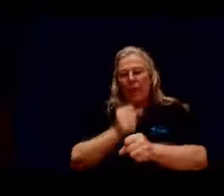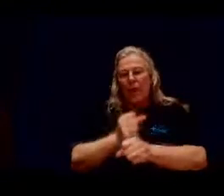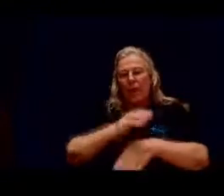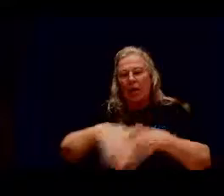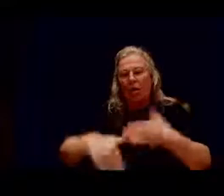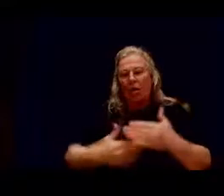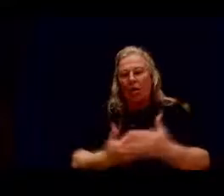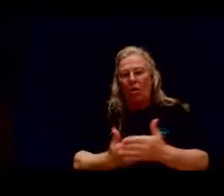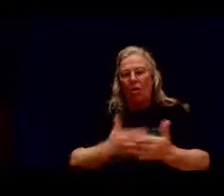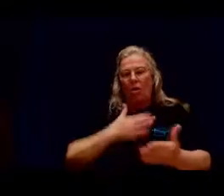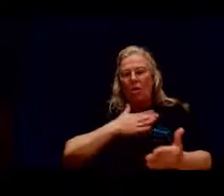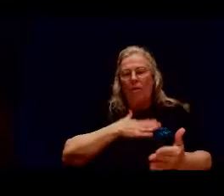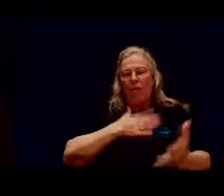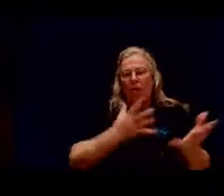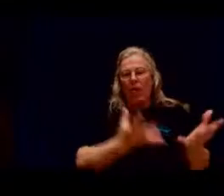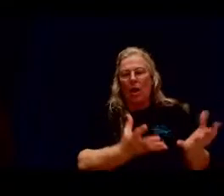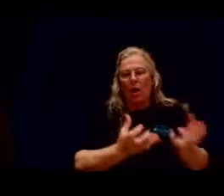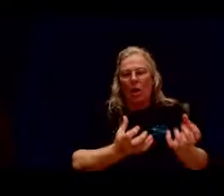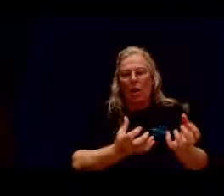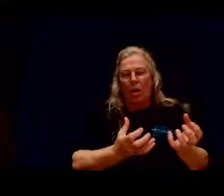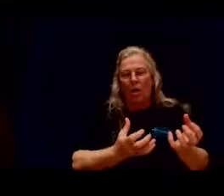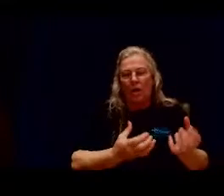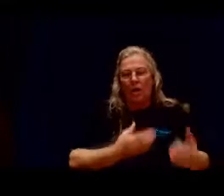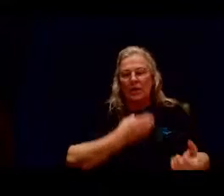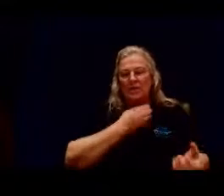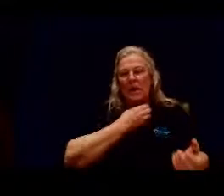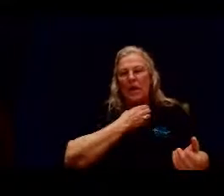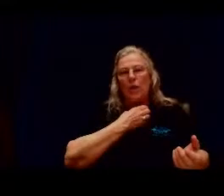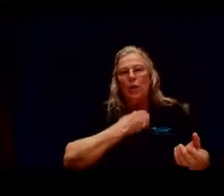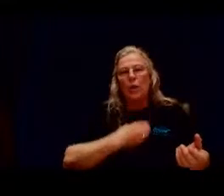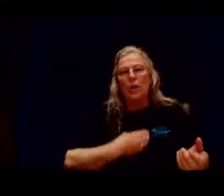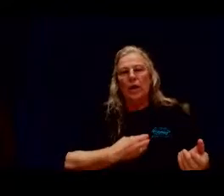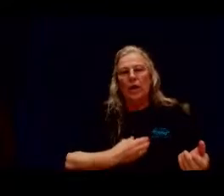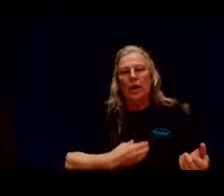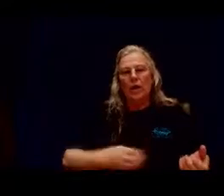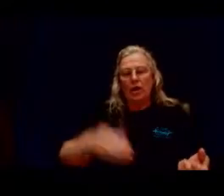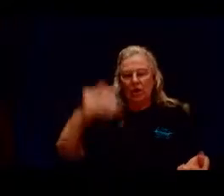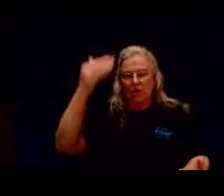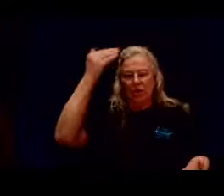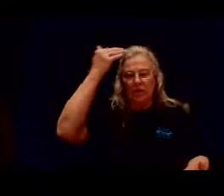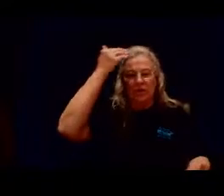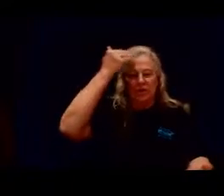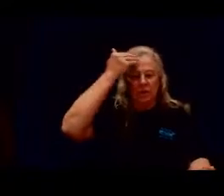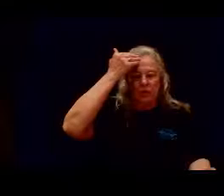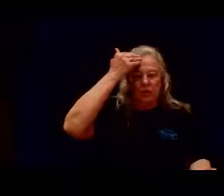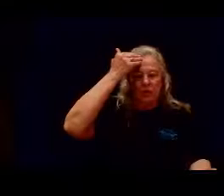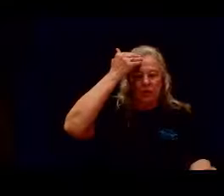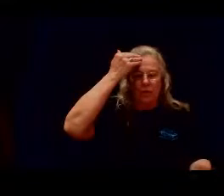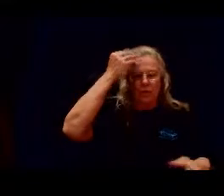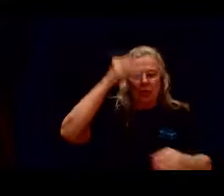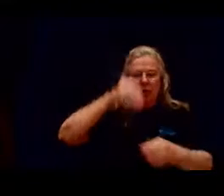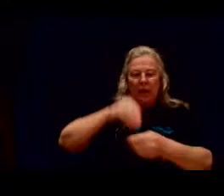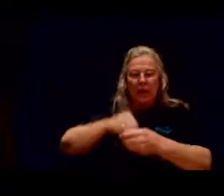all my wants and wishes known in